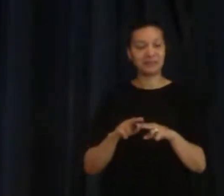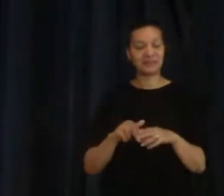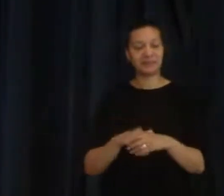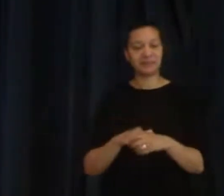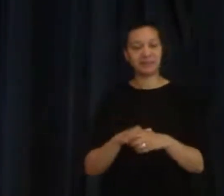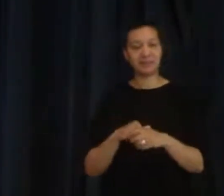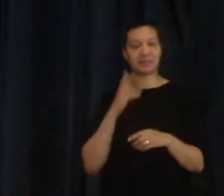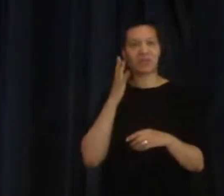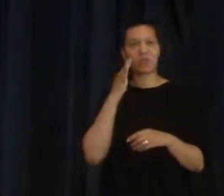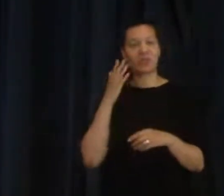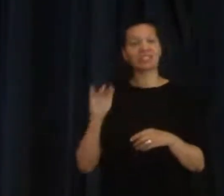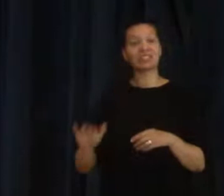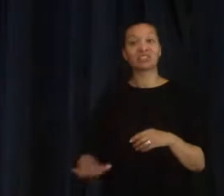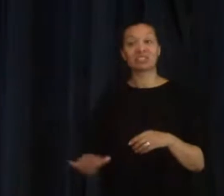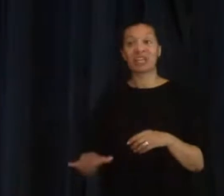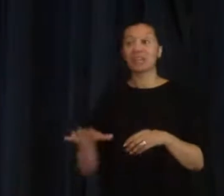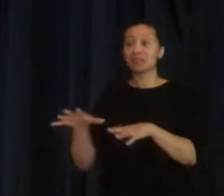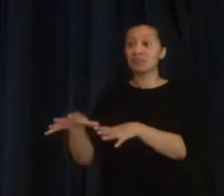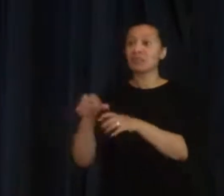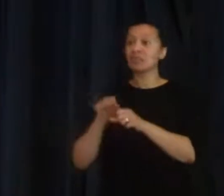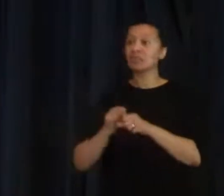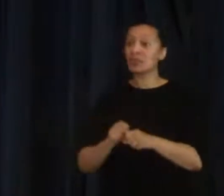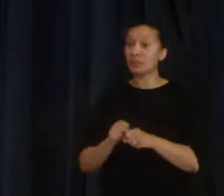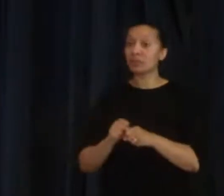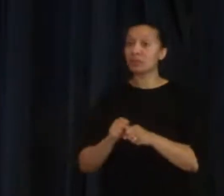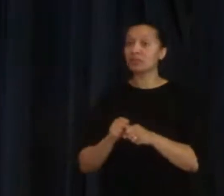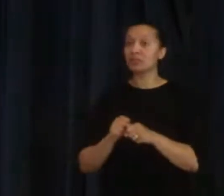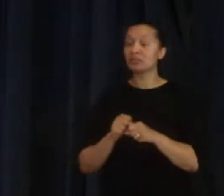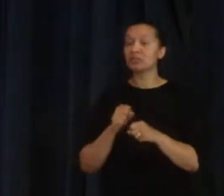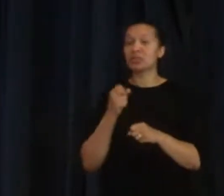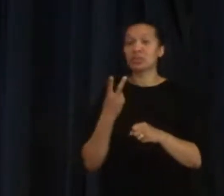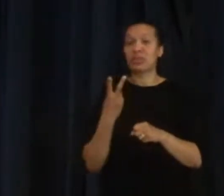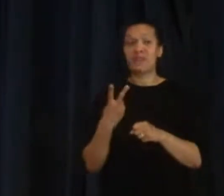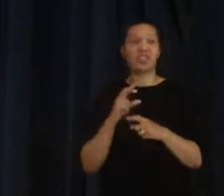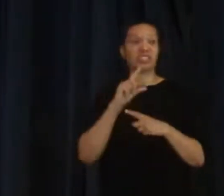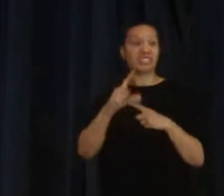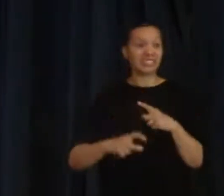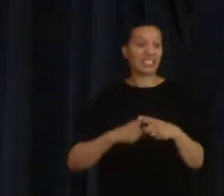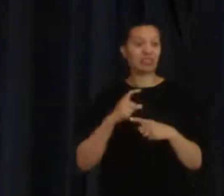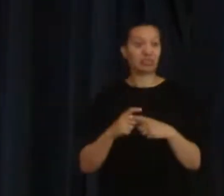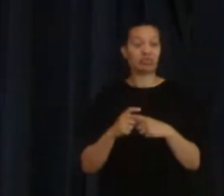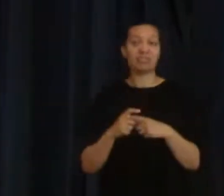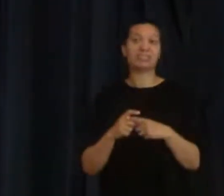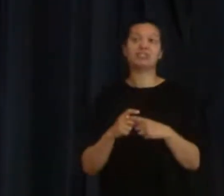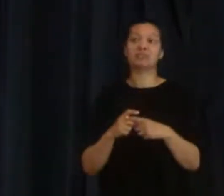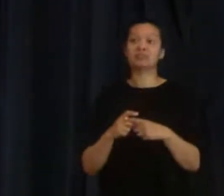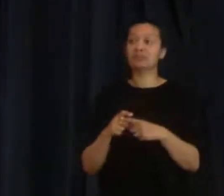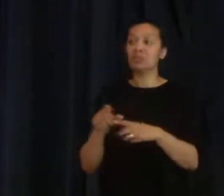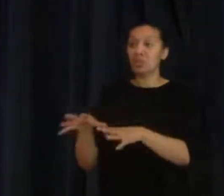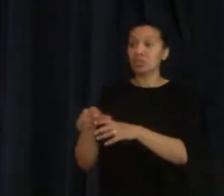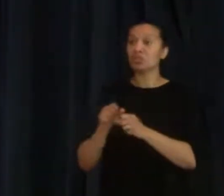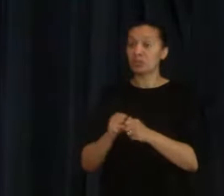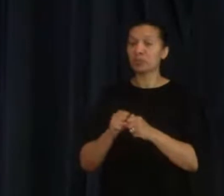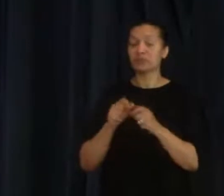When a child is adopted into the family in the 21st century, there is an adoption certificate,